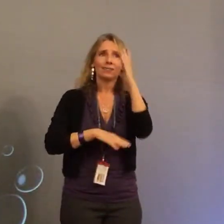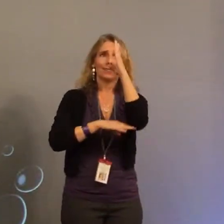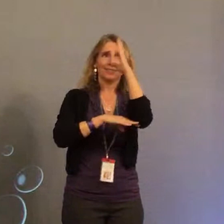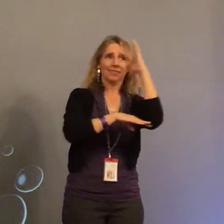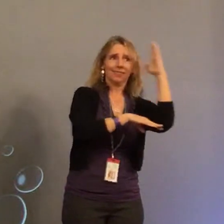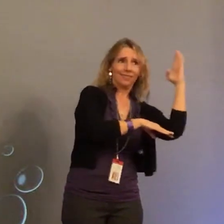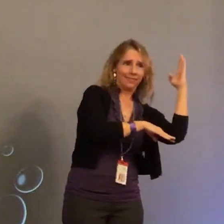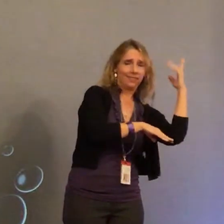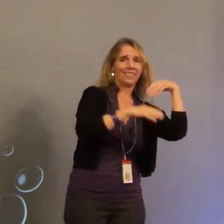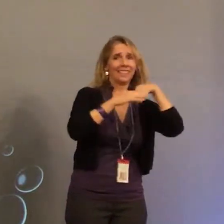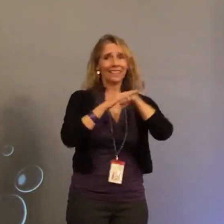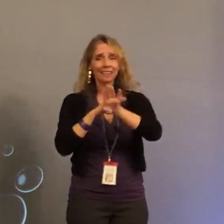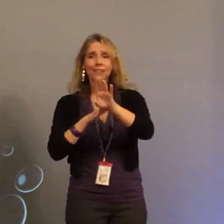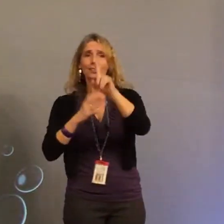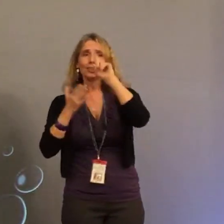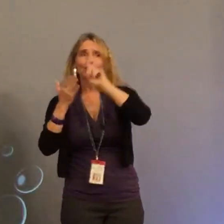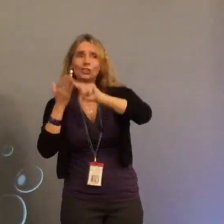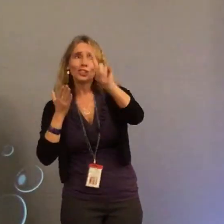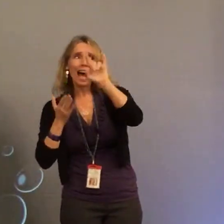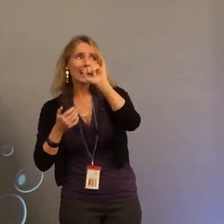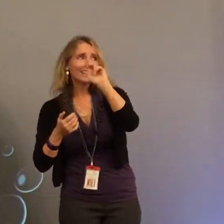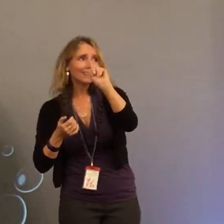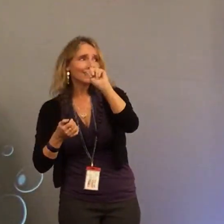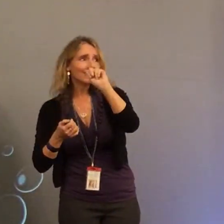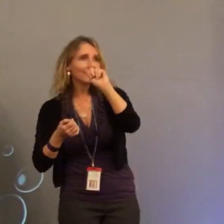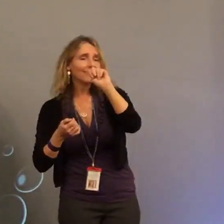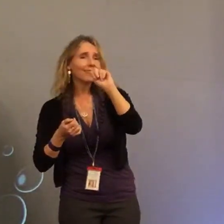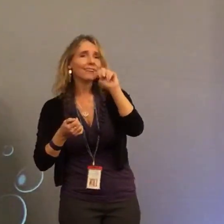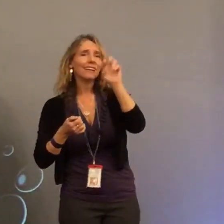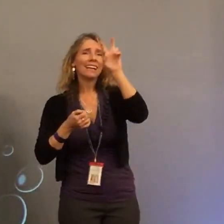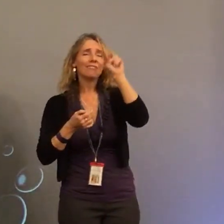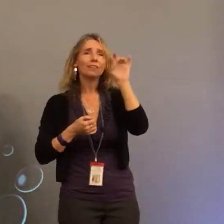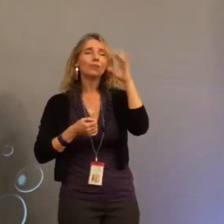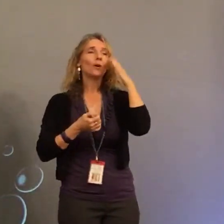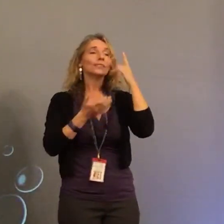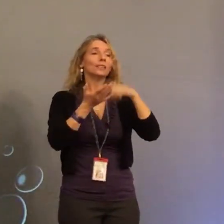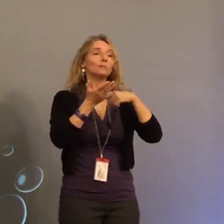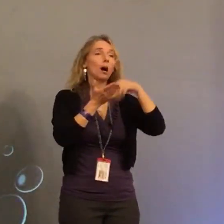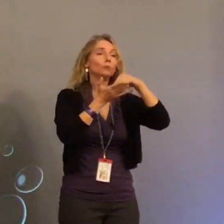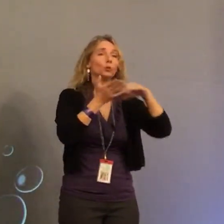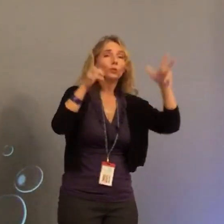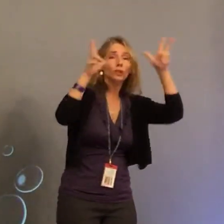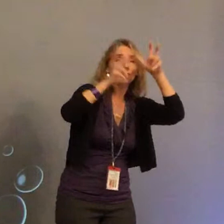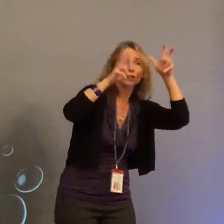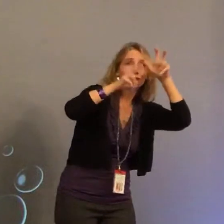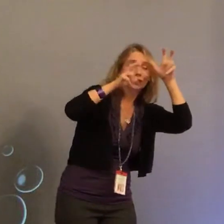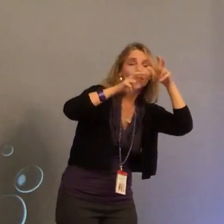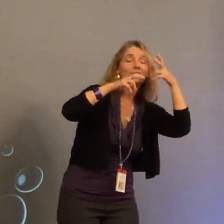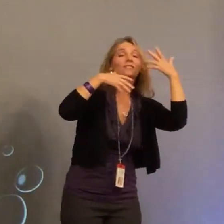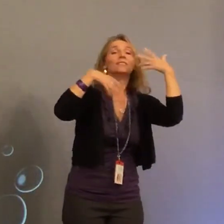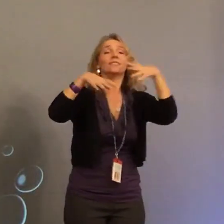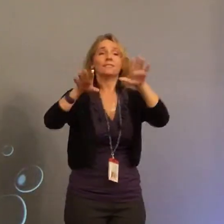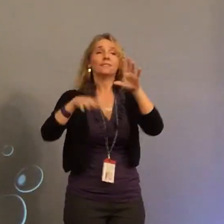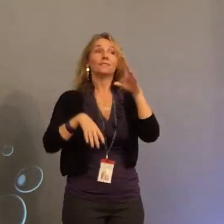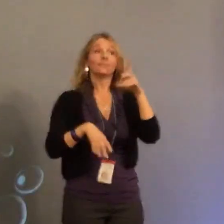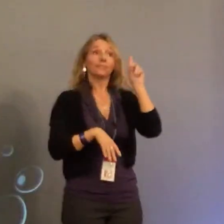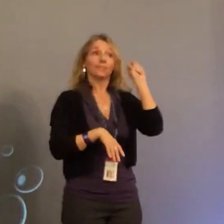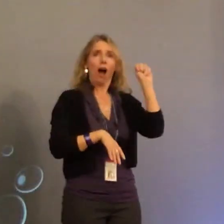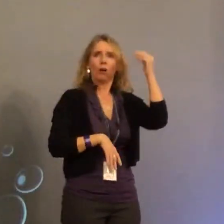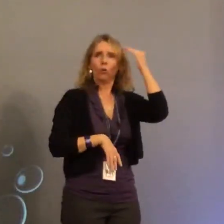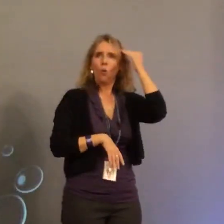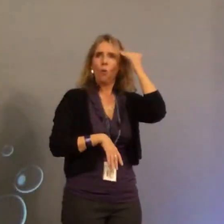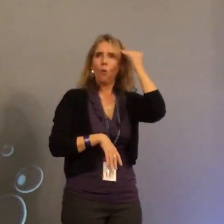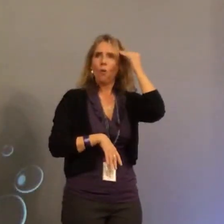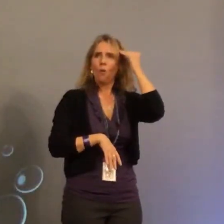At school, he was at the cafeteria at lunch. He would do his check-ins. Sometimes students behave